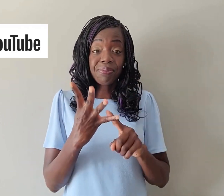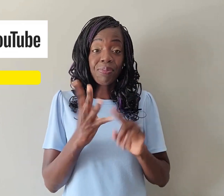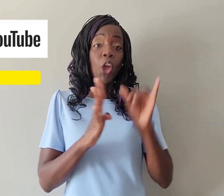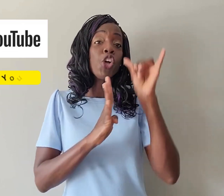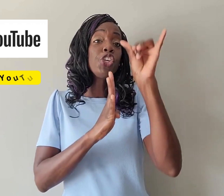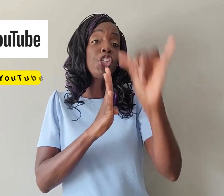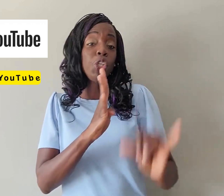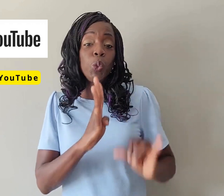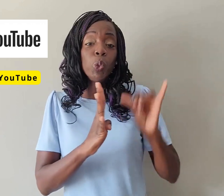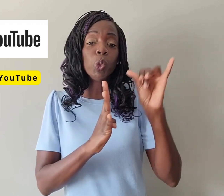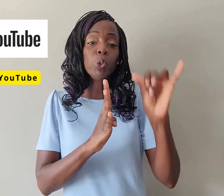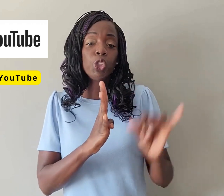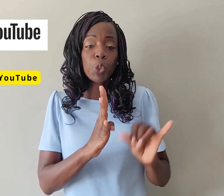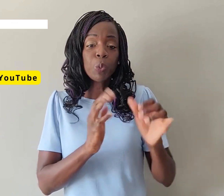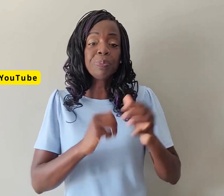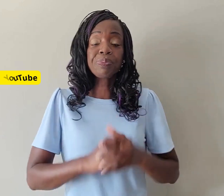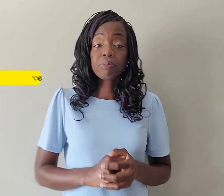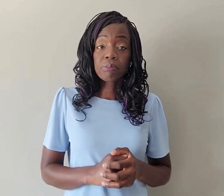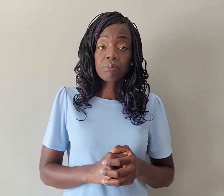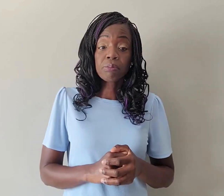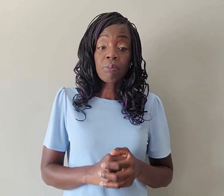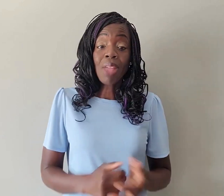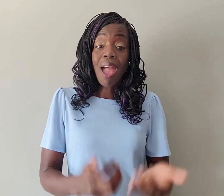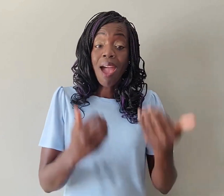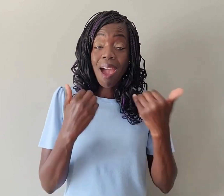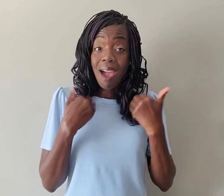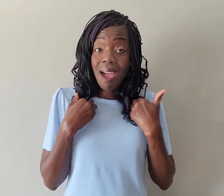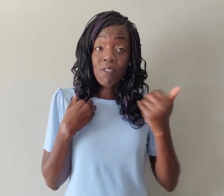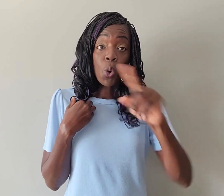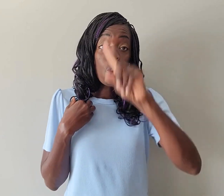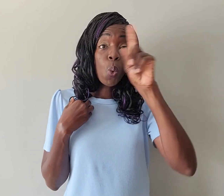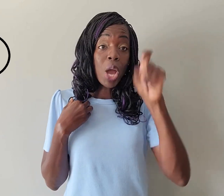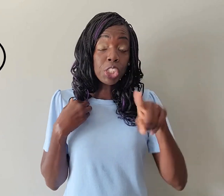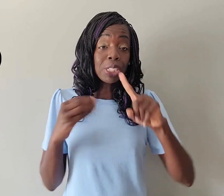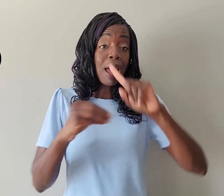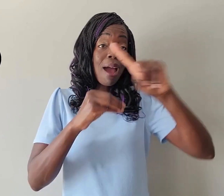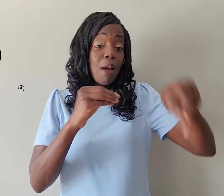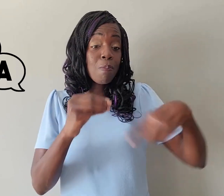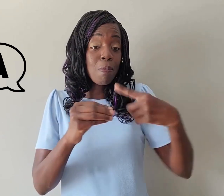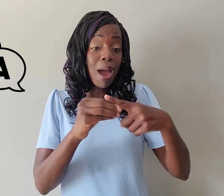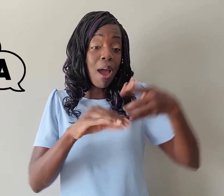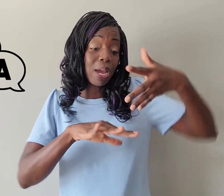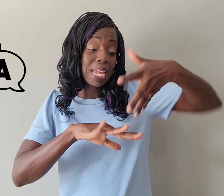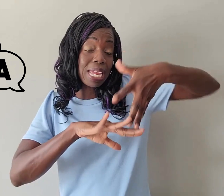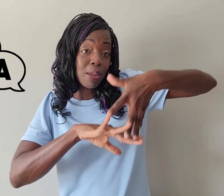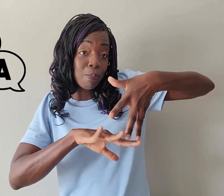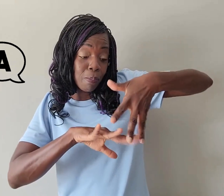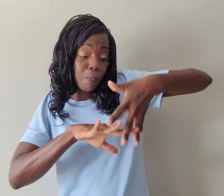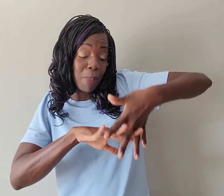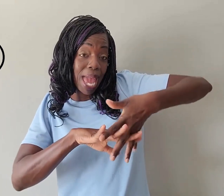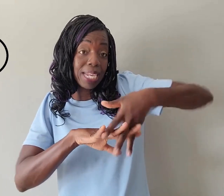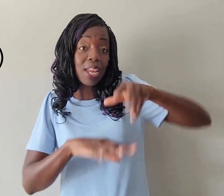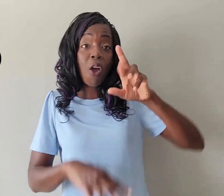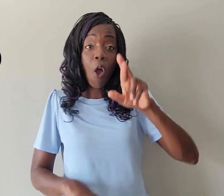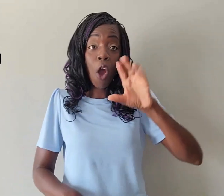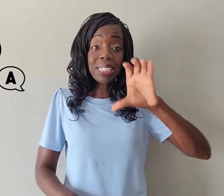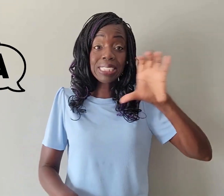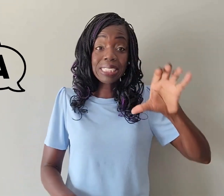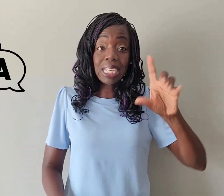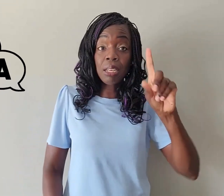You too have questions about impending art detail.